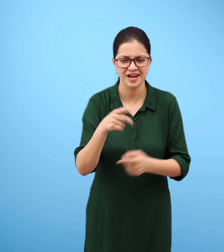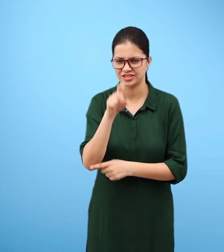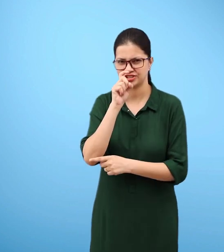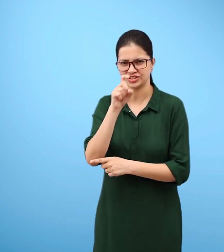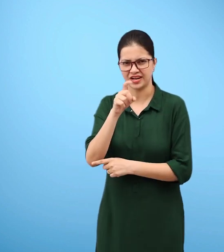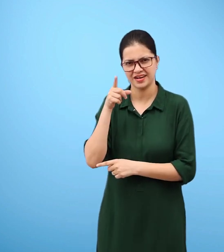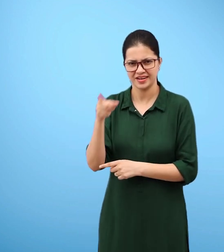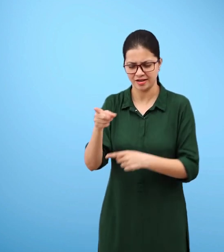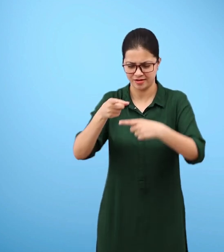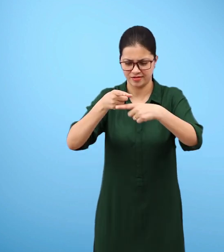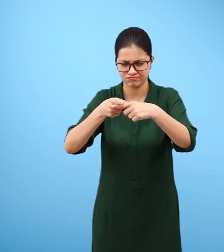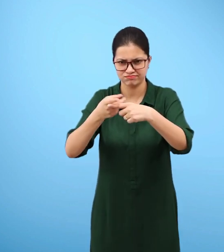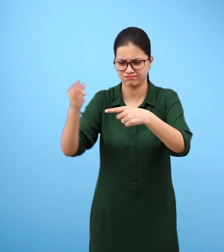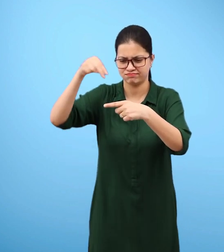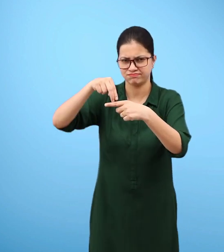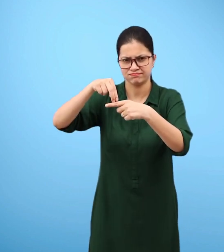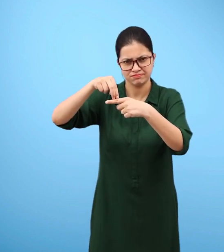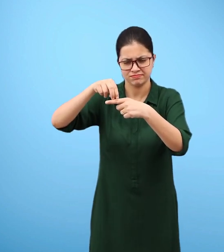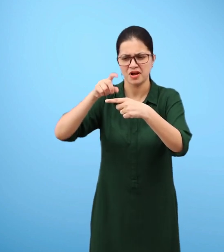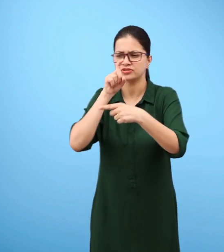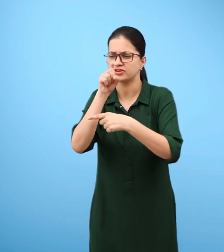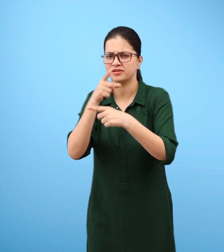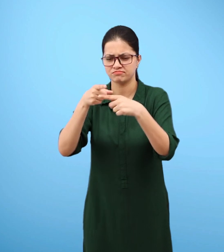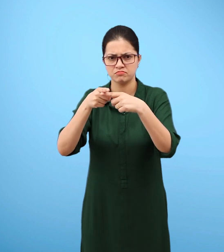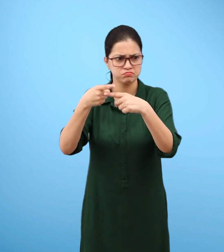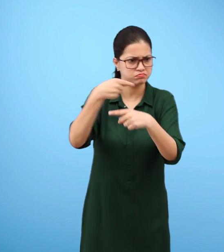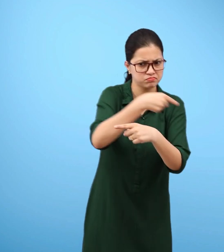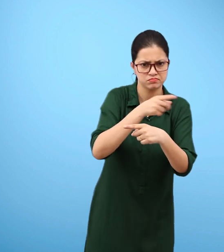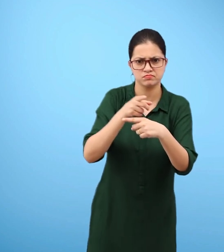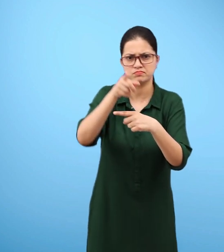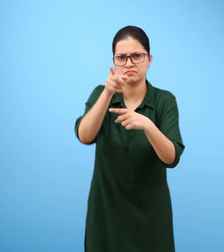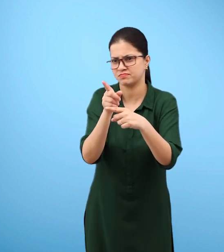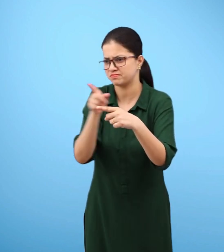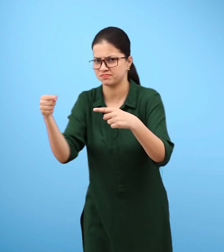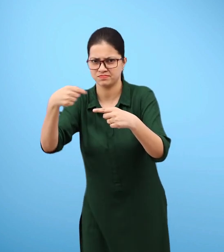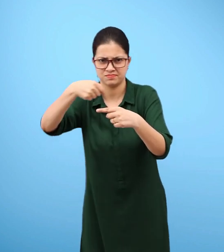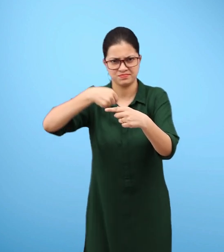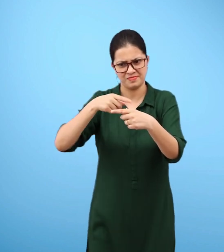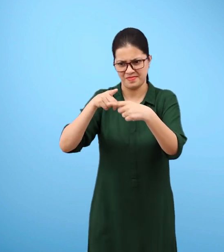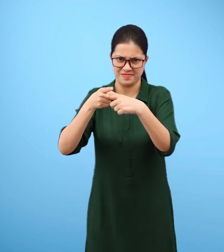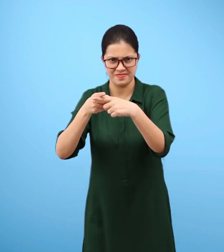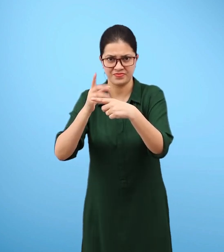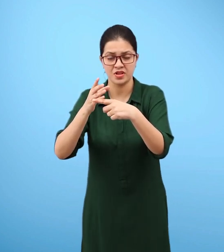Figure 15.3 It shows the direction in which the air is moving at that place.